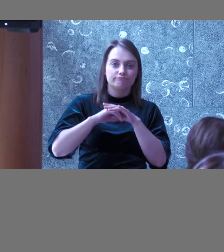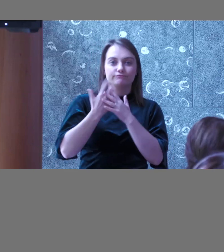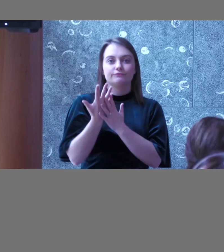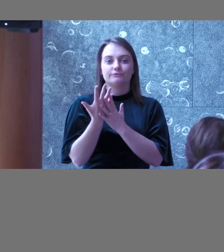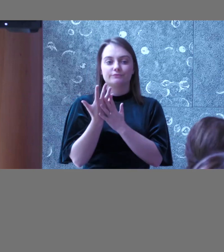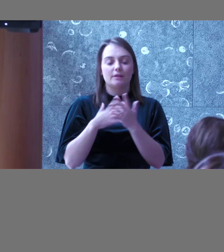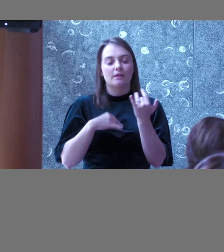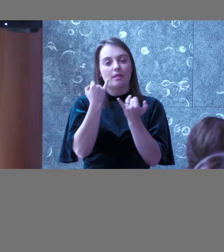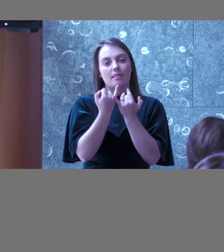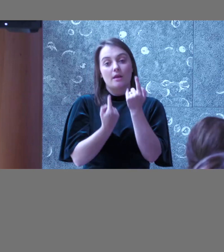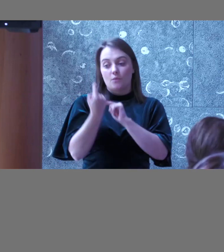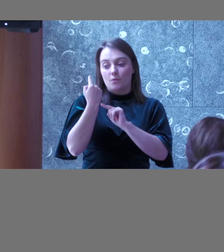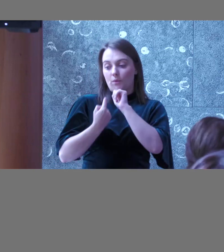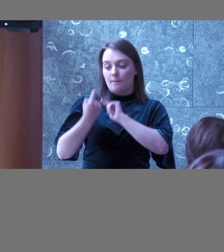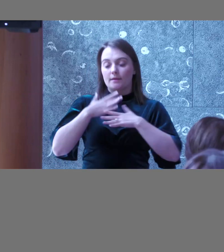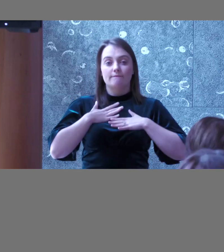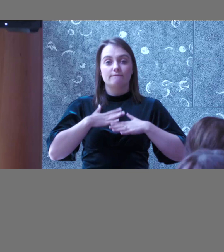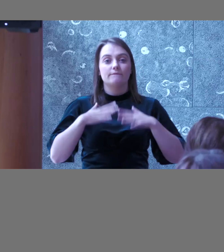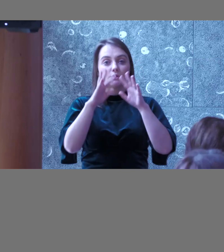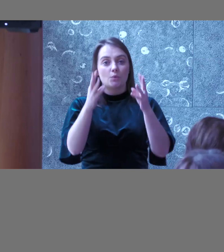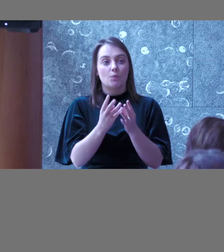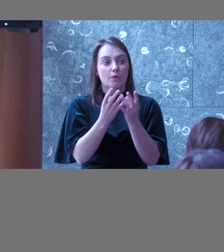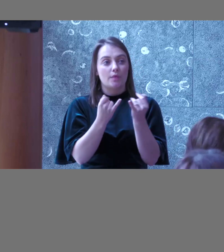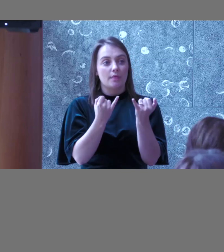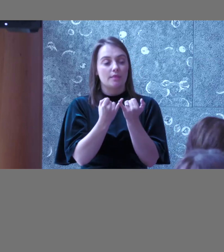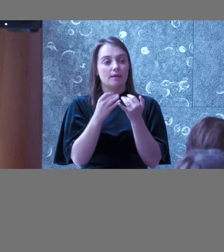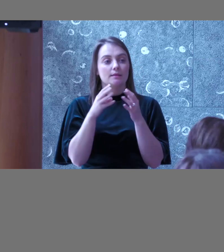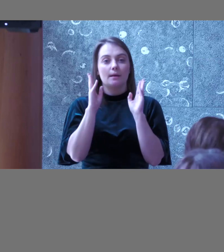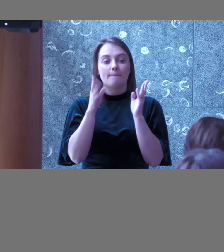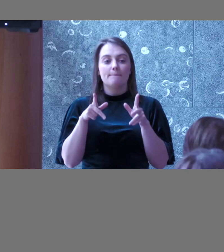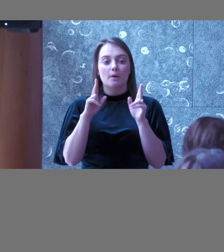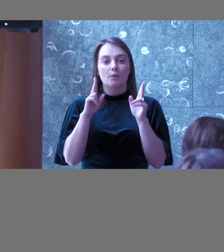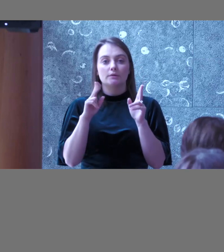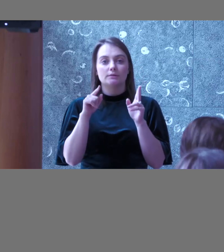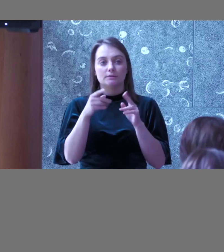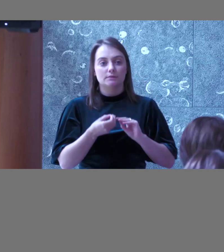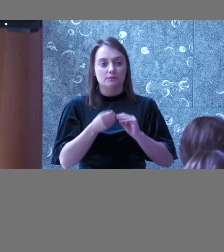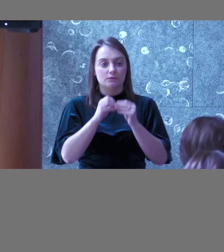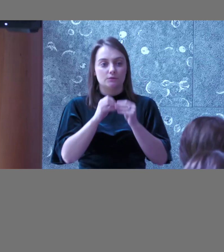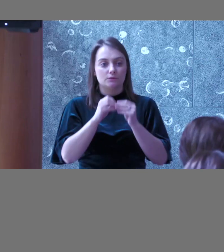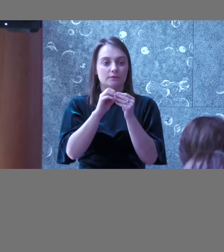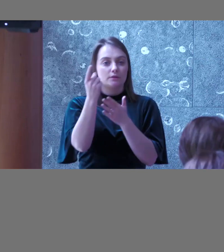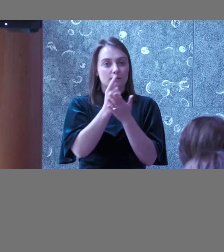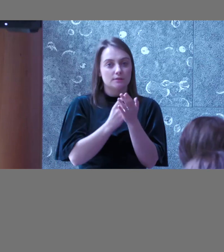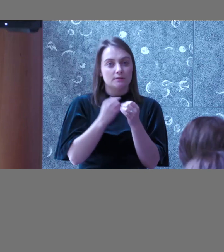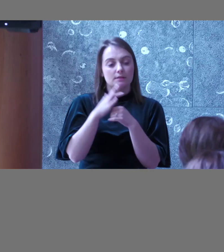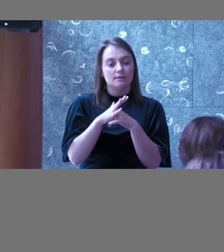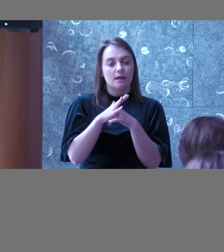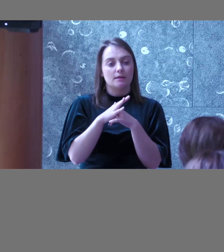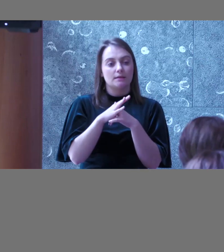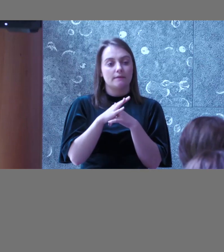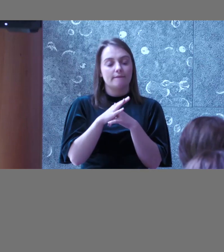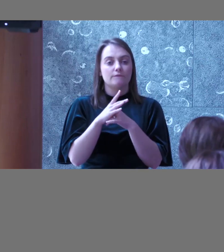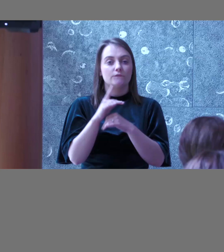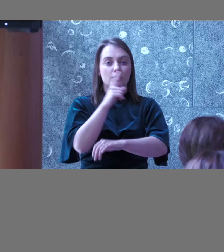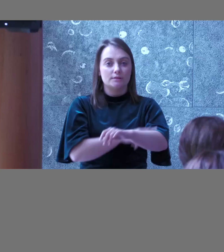so if we go back to in the physical world the things like curb cuts like they came out of designing for a disability and